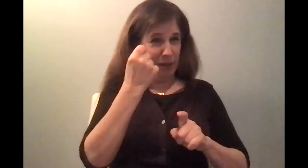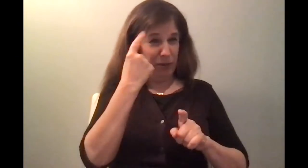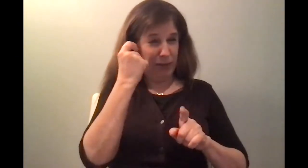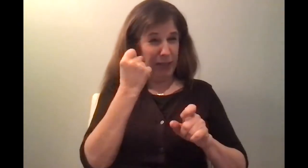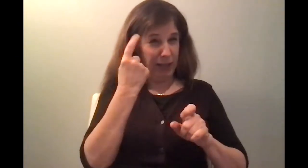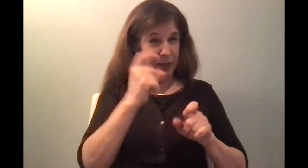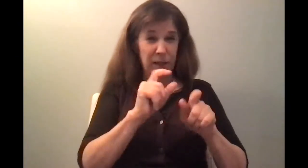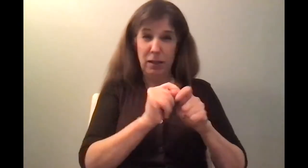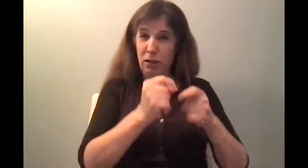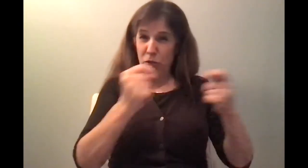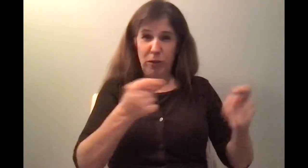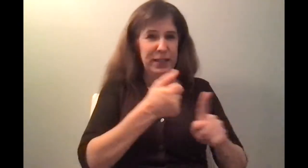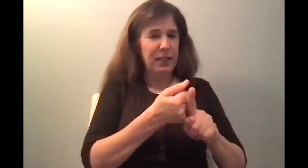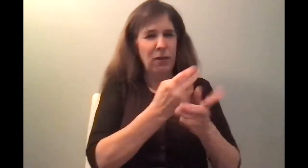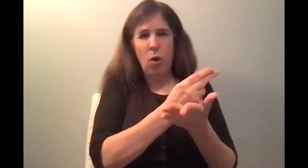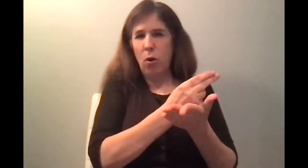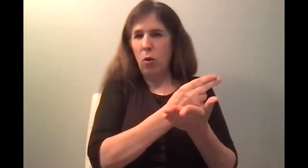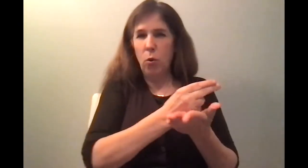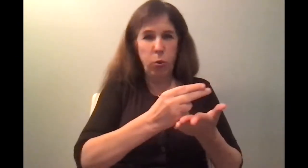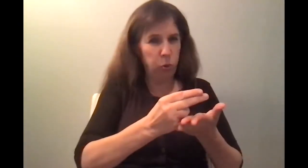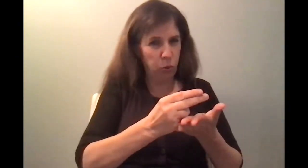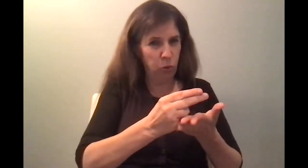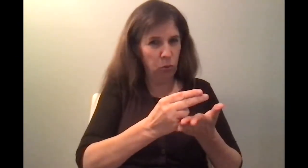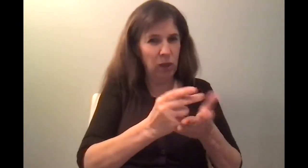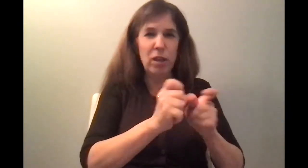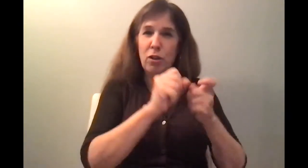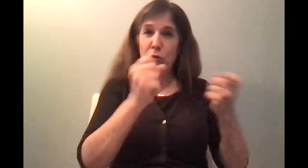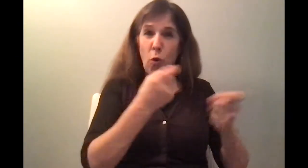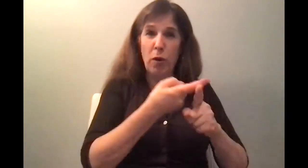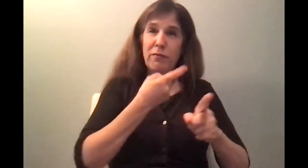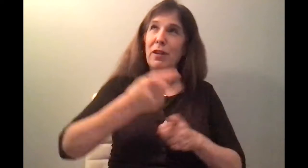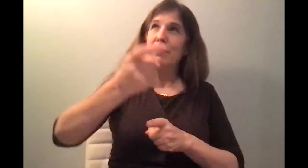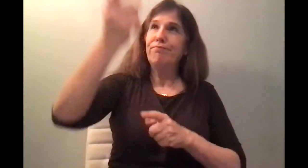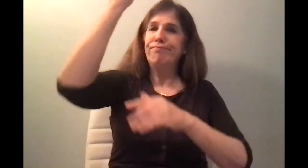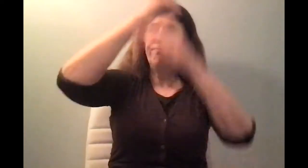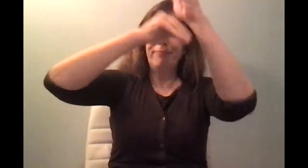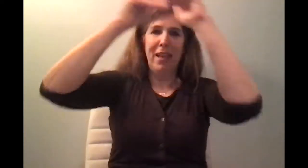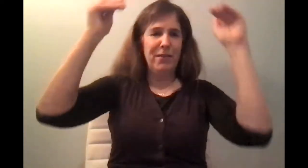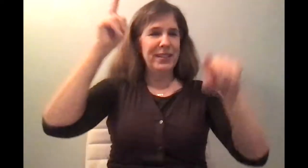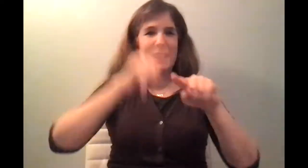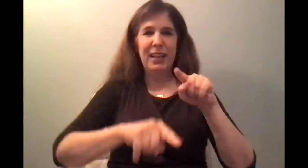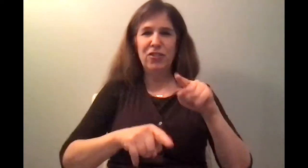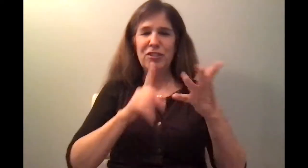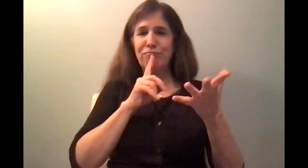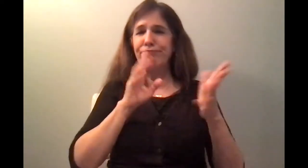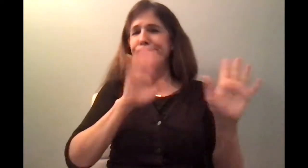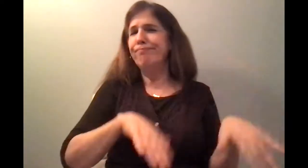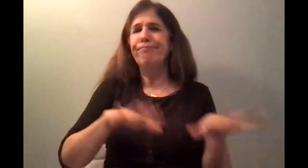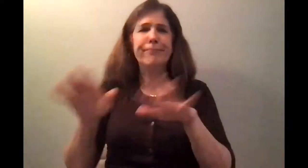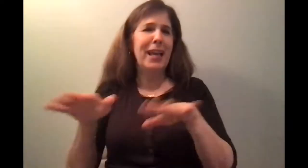to understand that it's from heaven, and therefore it can be lightly discussed. know, just every word is important.